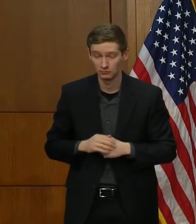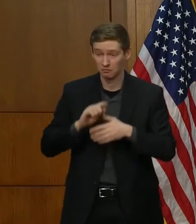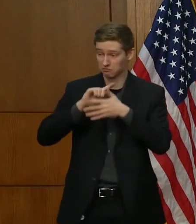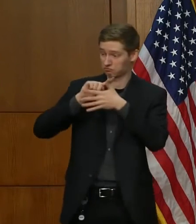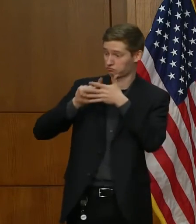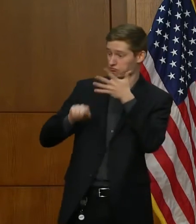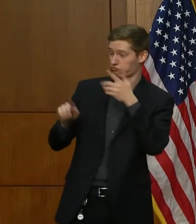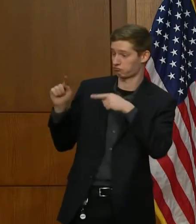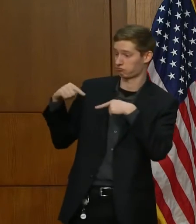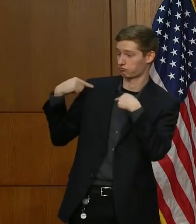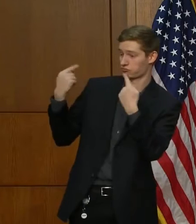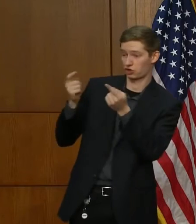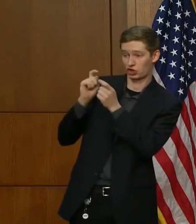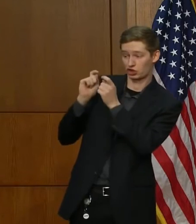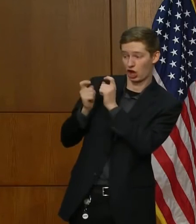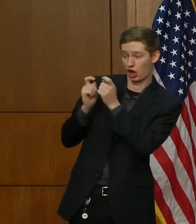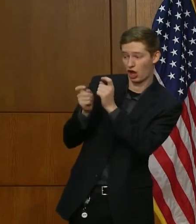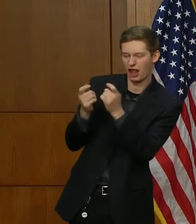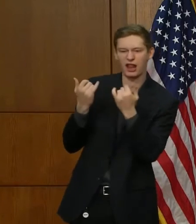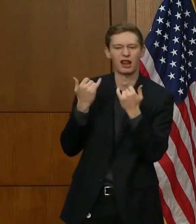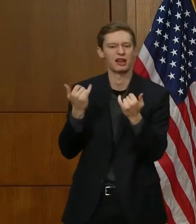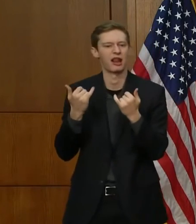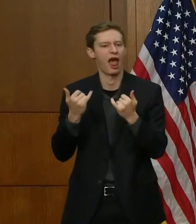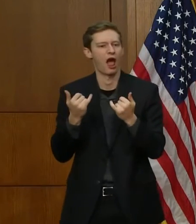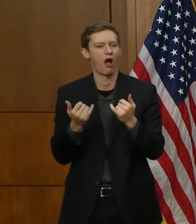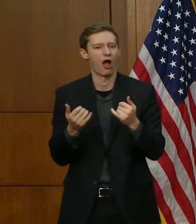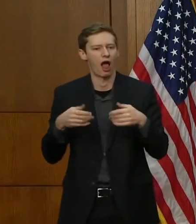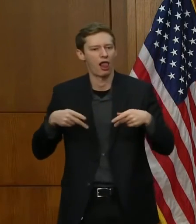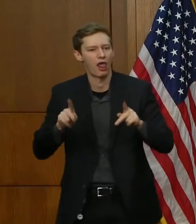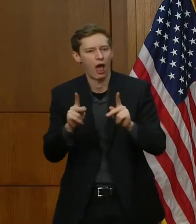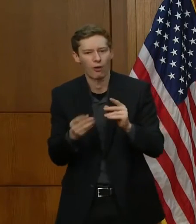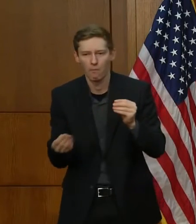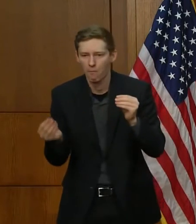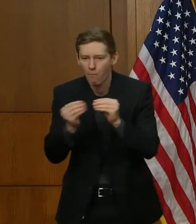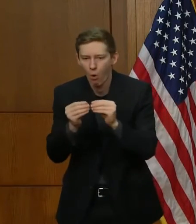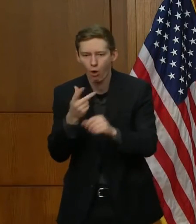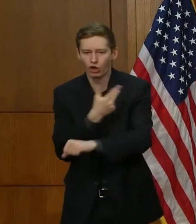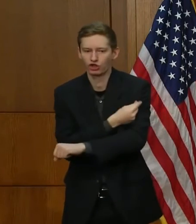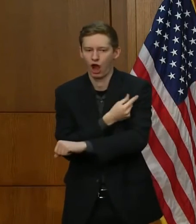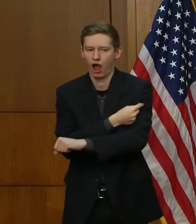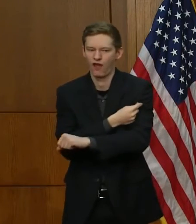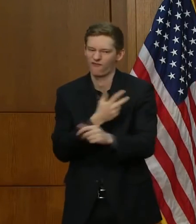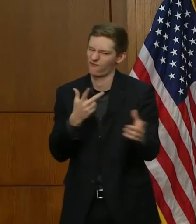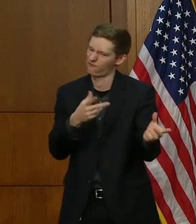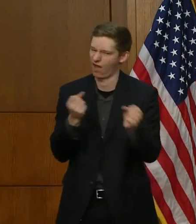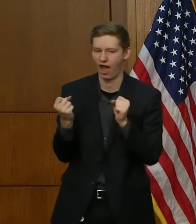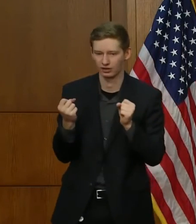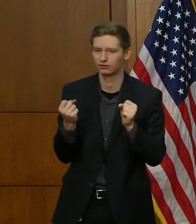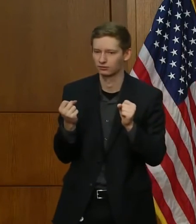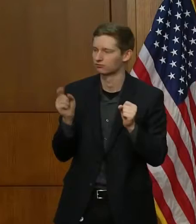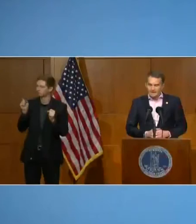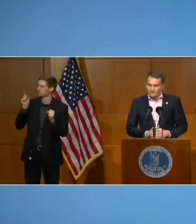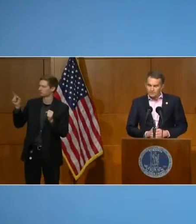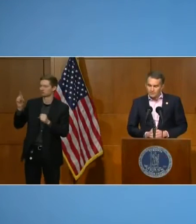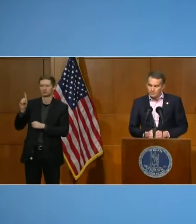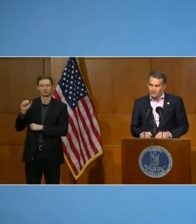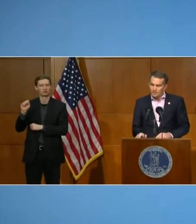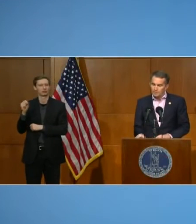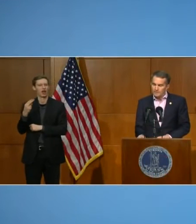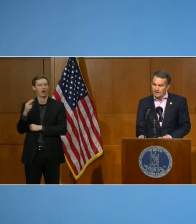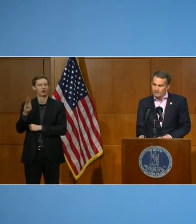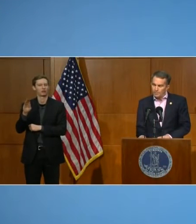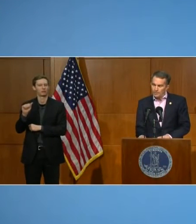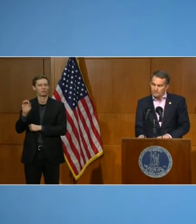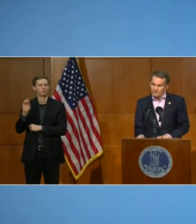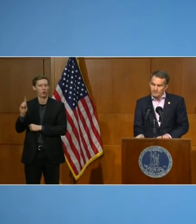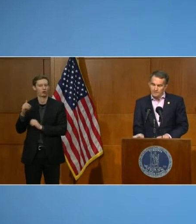more shots into Virginians arms faster. And the dashboard shows us that I'd like to show you a